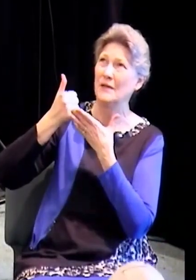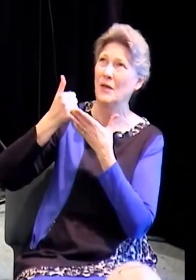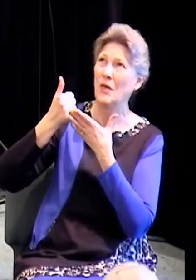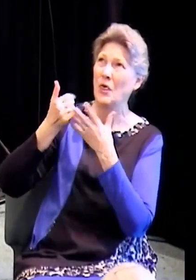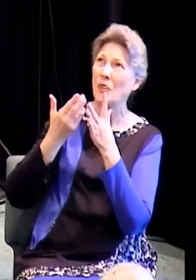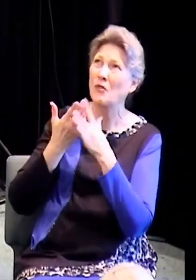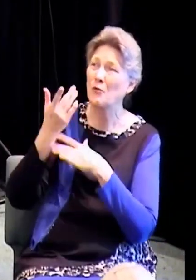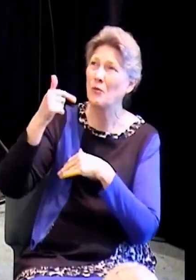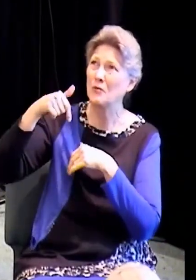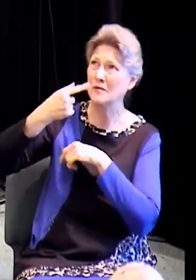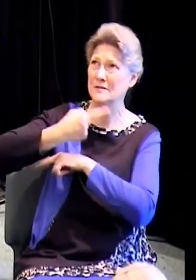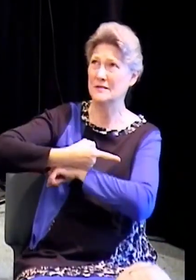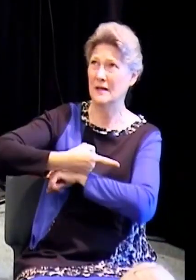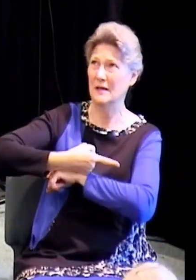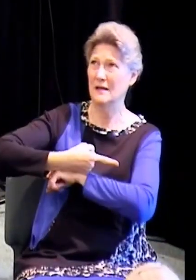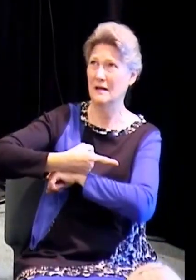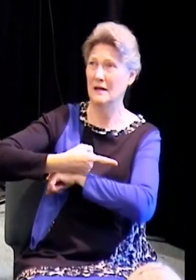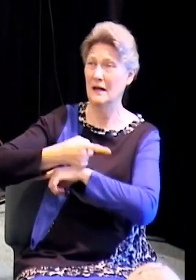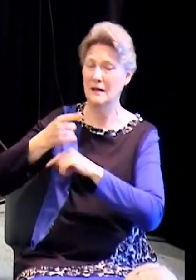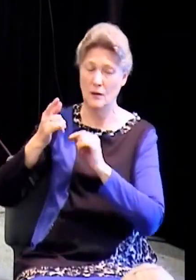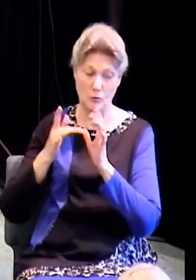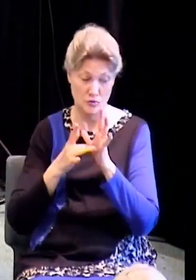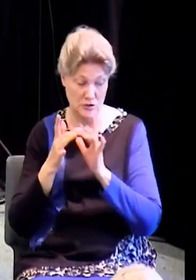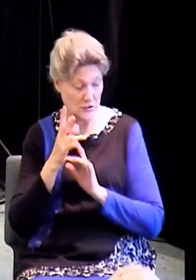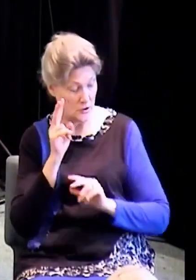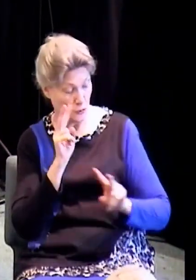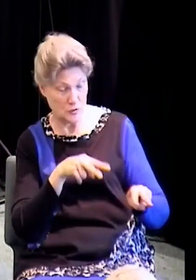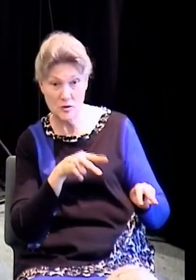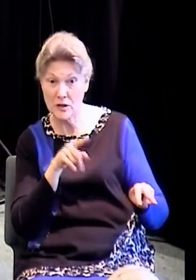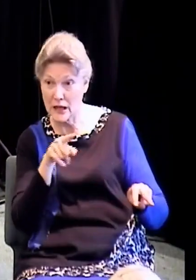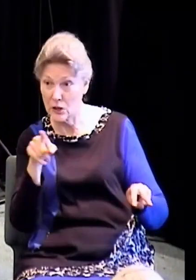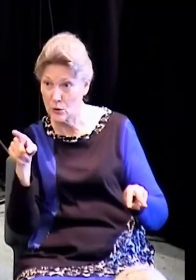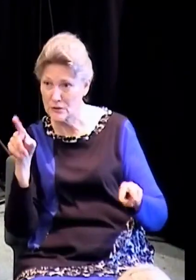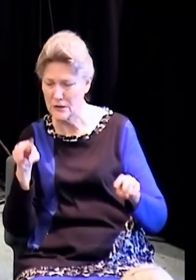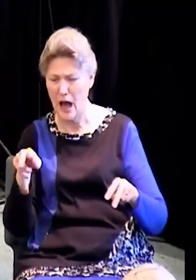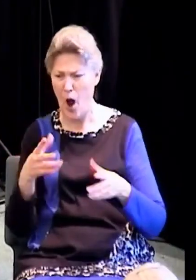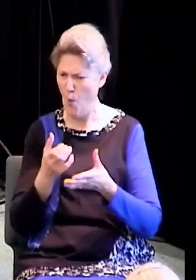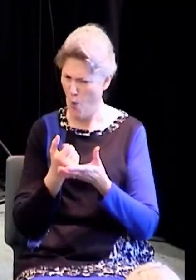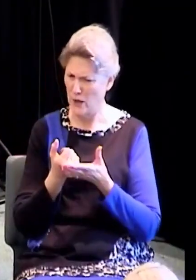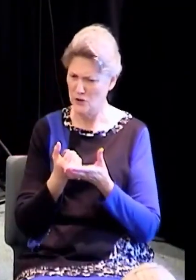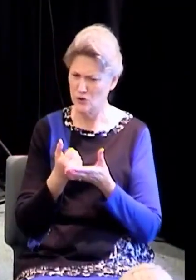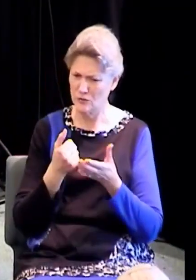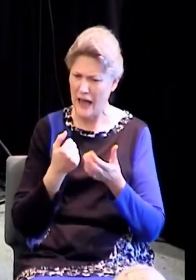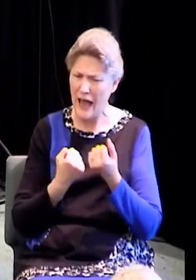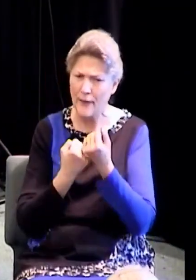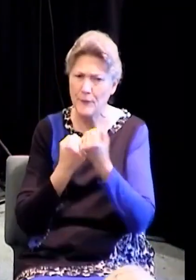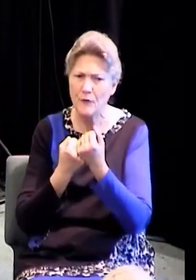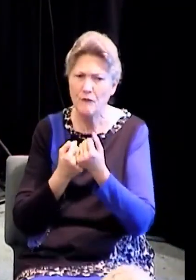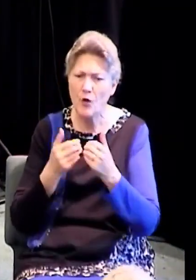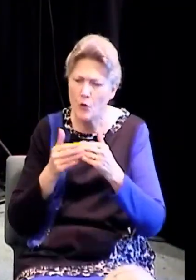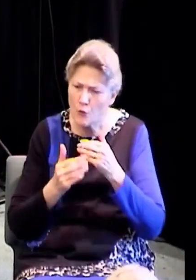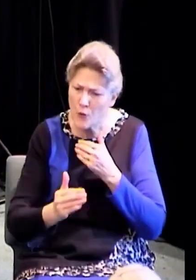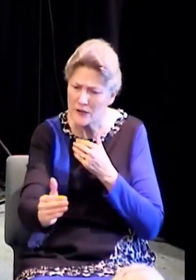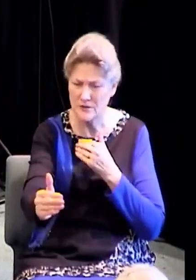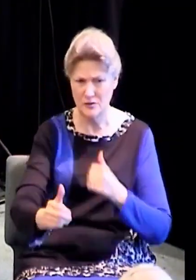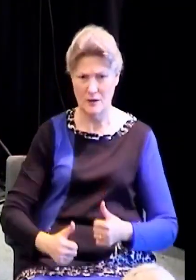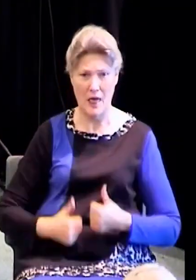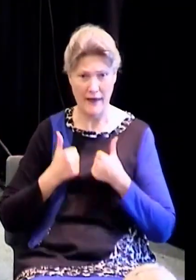Jesus is looking at you saying, no, I want to help you make it through your life. I am interested in changing your life because if you,